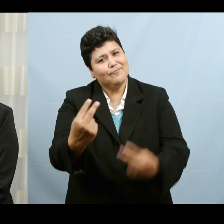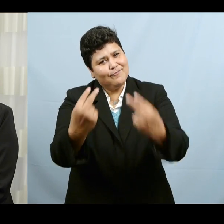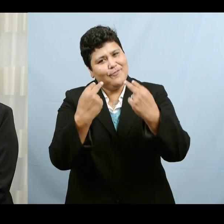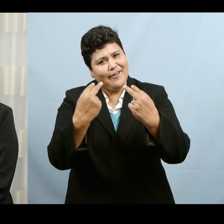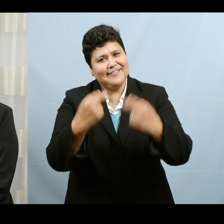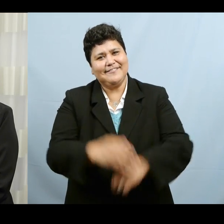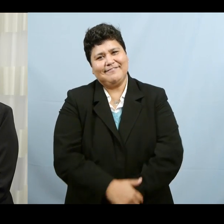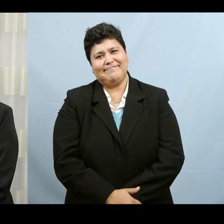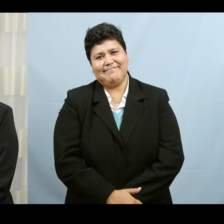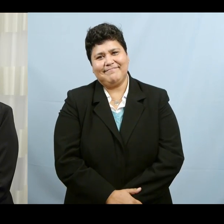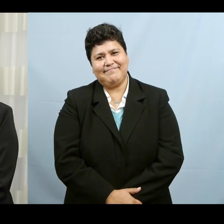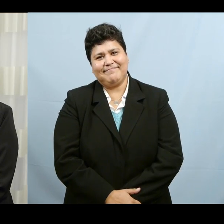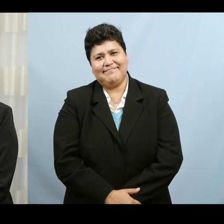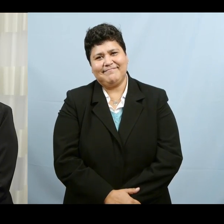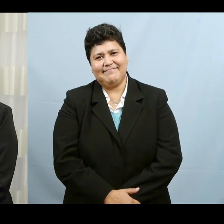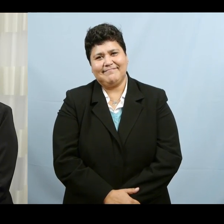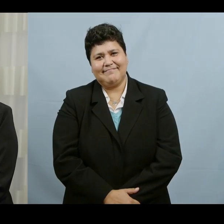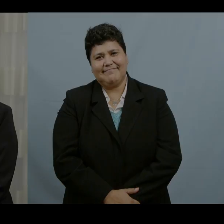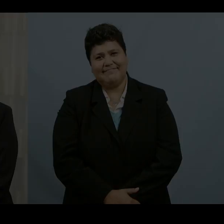watch this program.